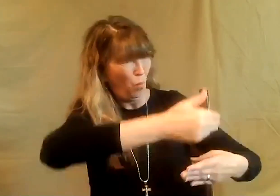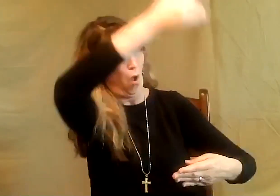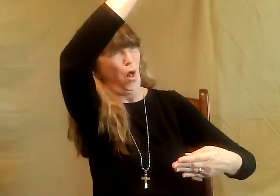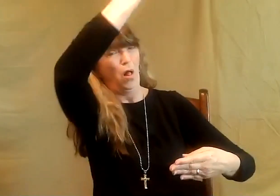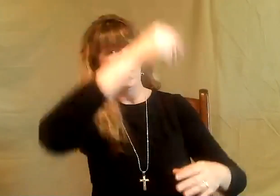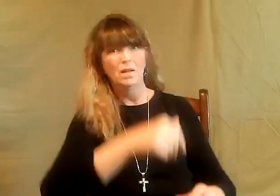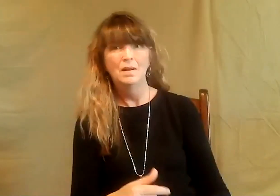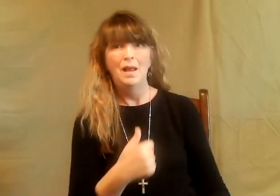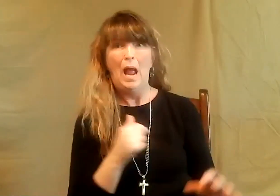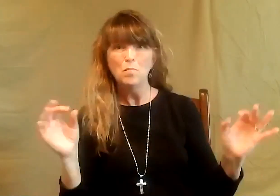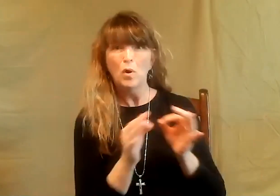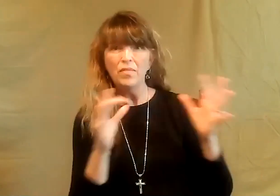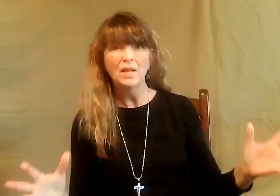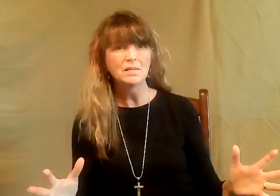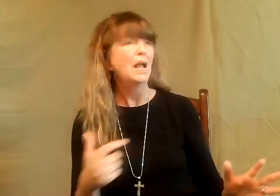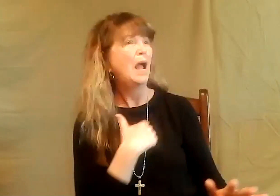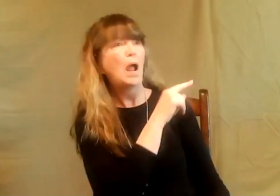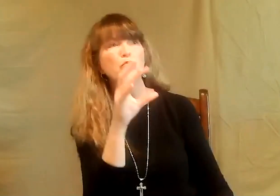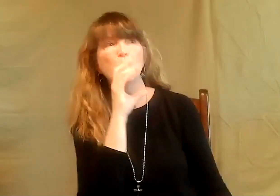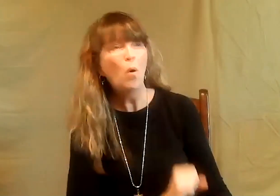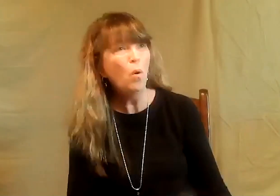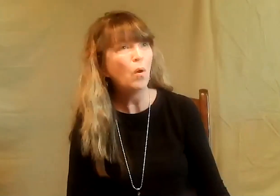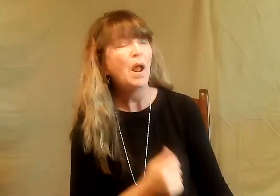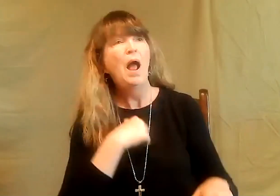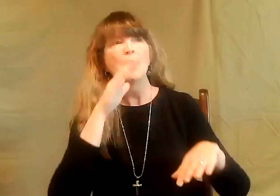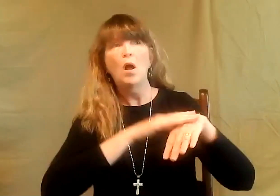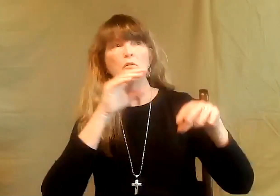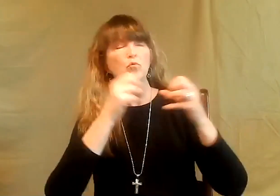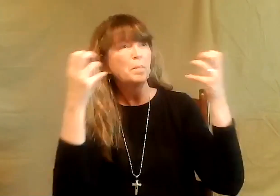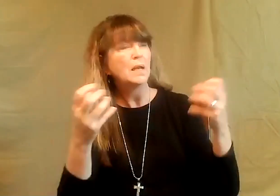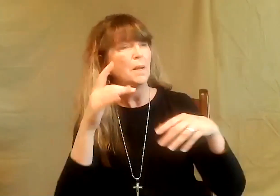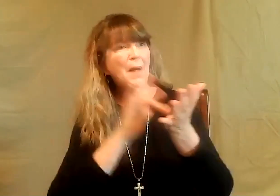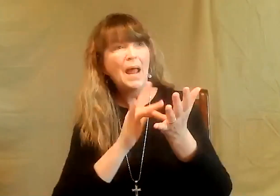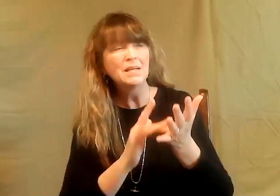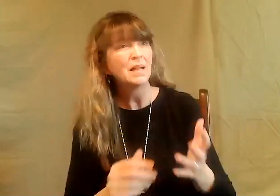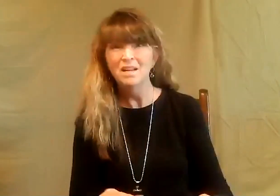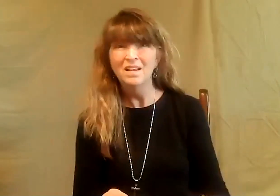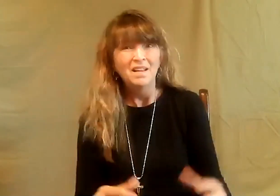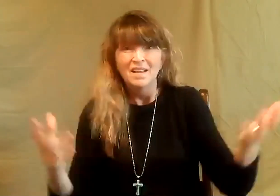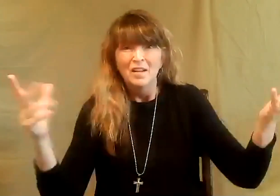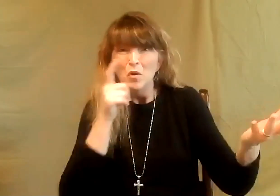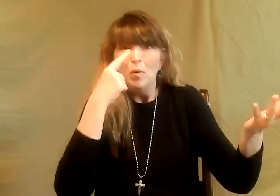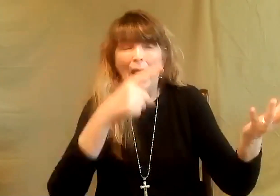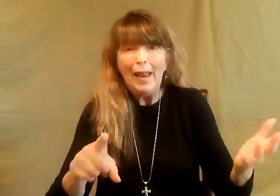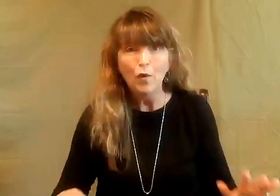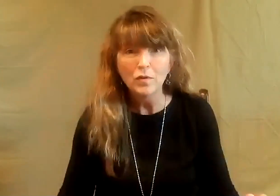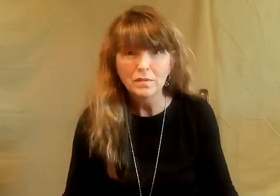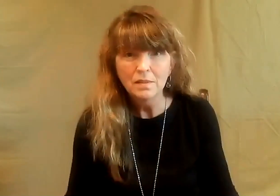always puts a wall up. They think they're worthless. They think they're too old. They think they're taking too much medicine.